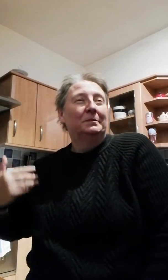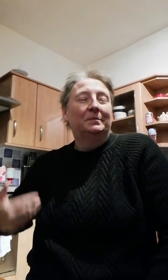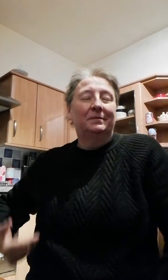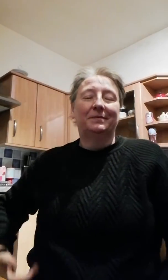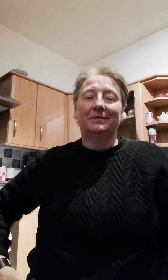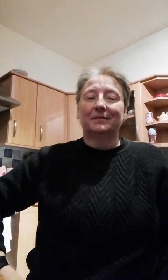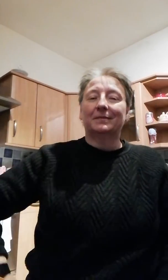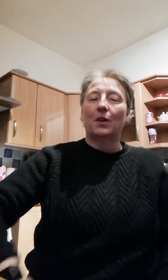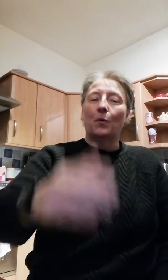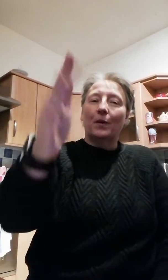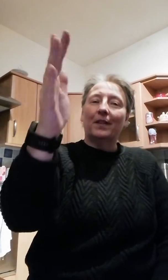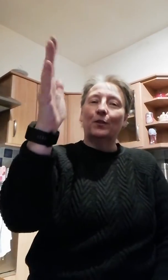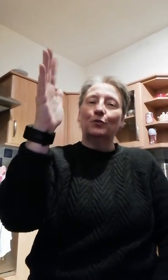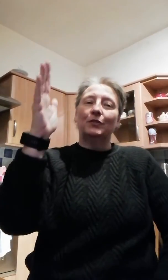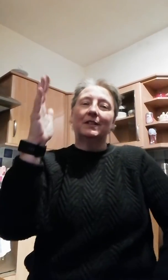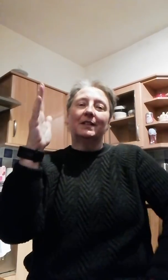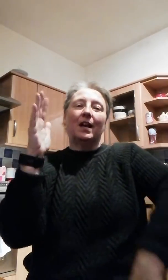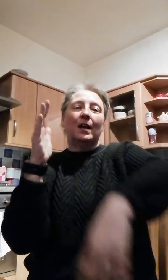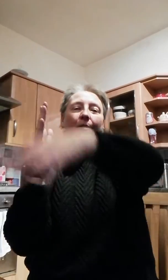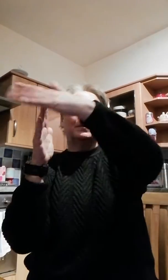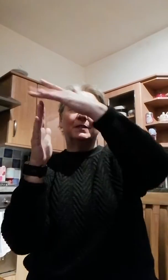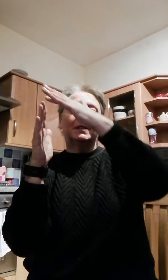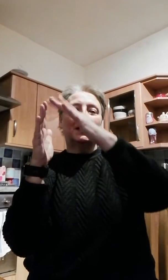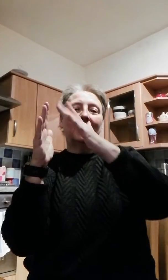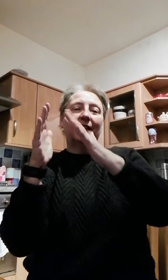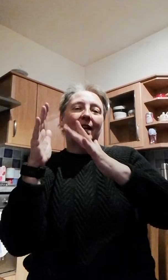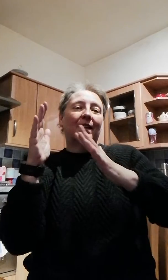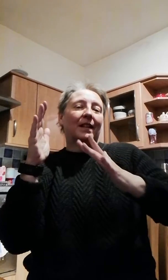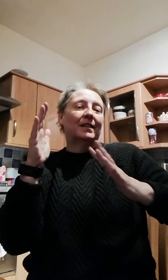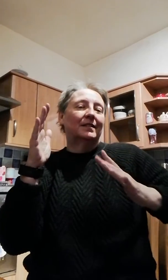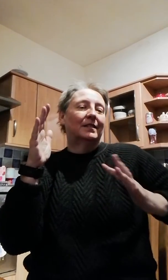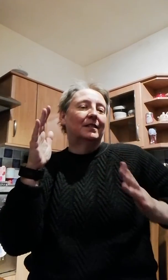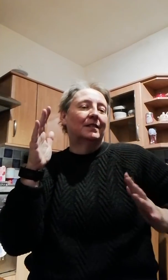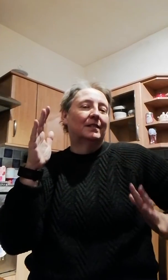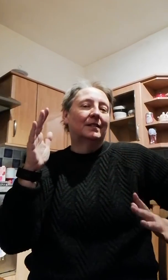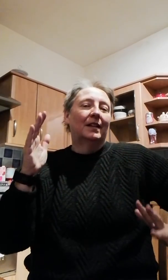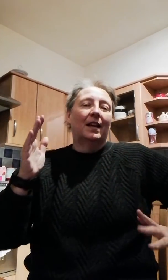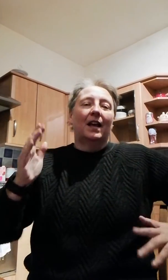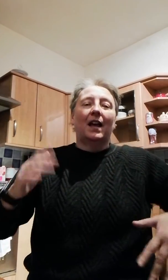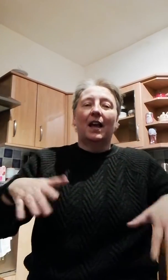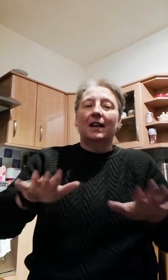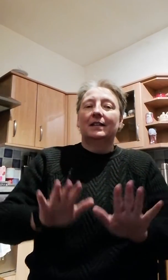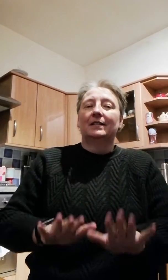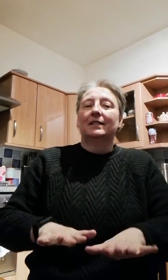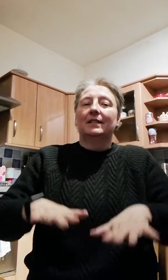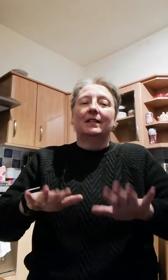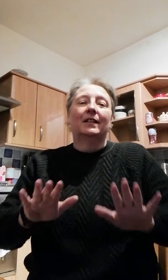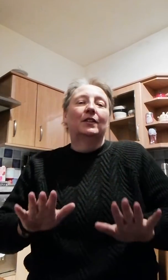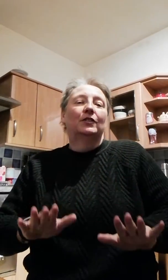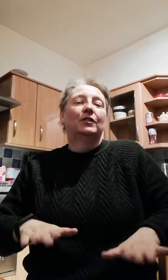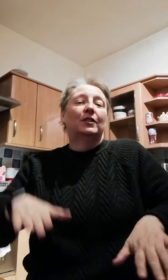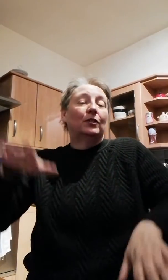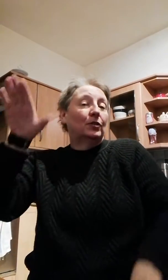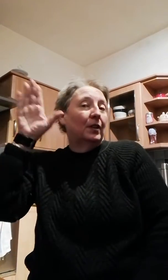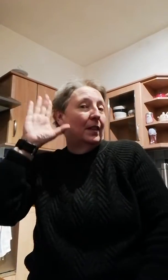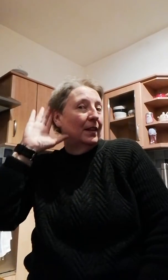Where those trees are, listen and listen